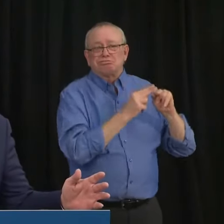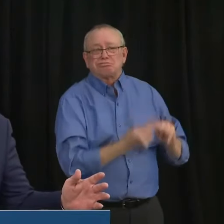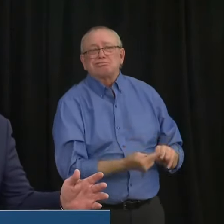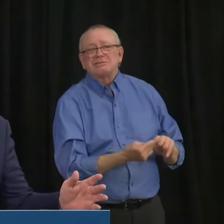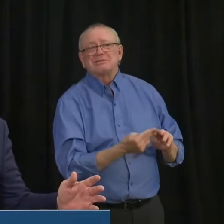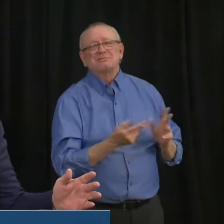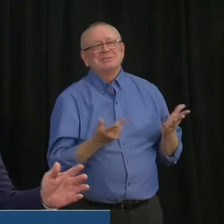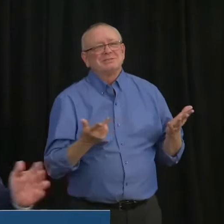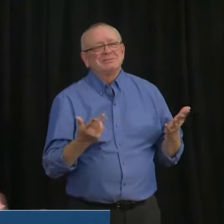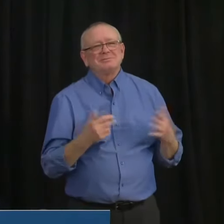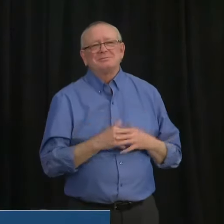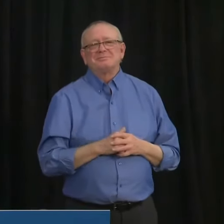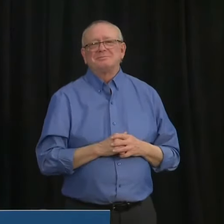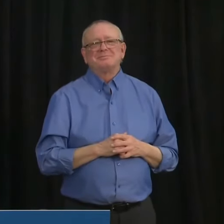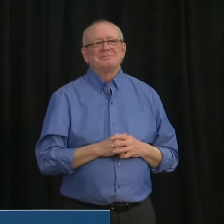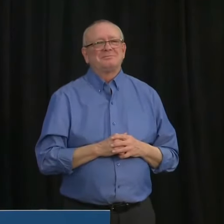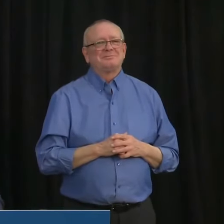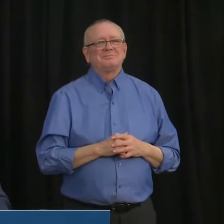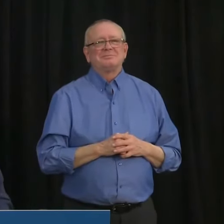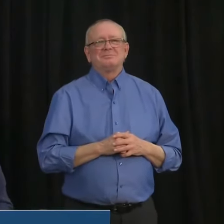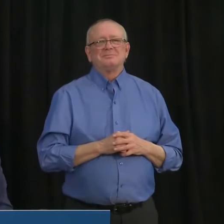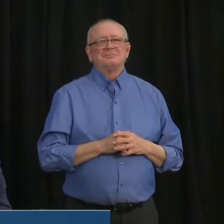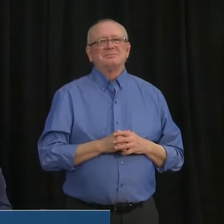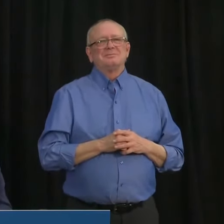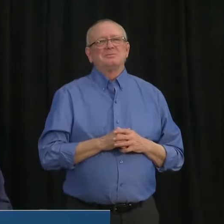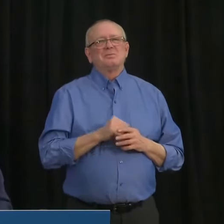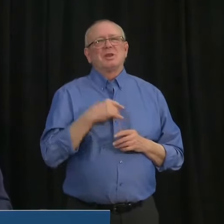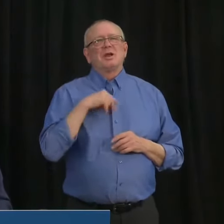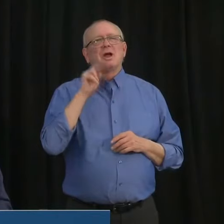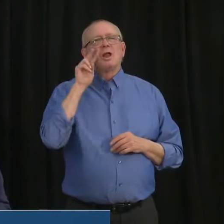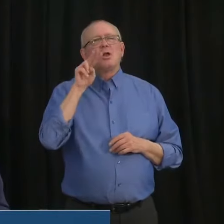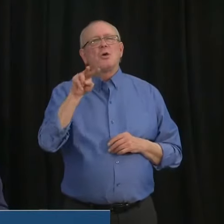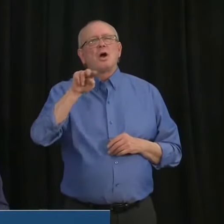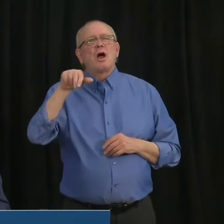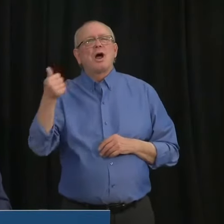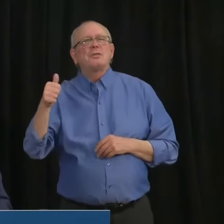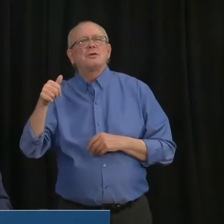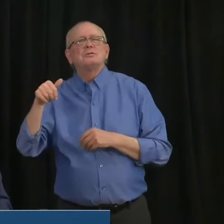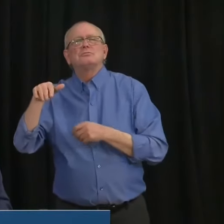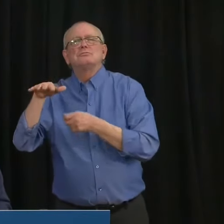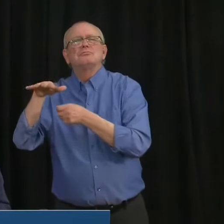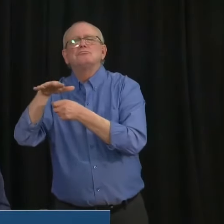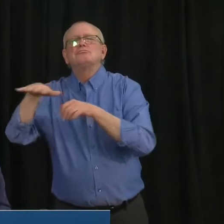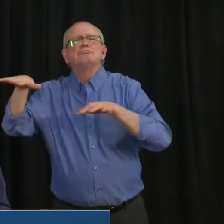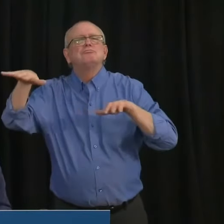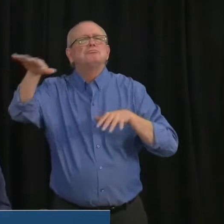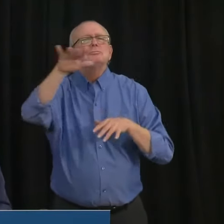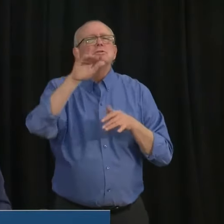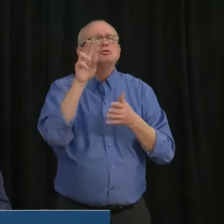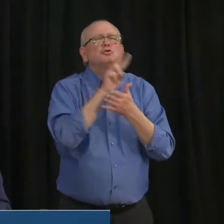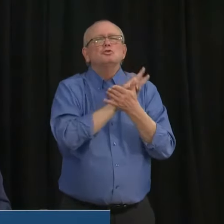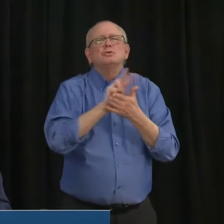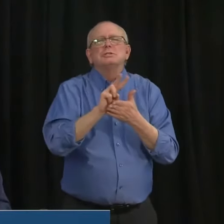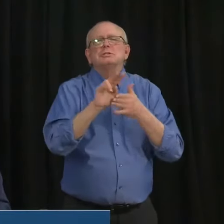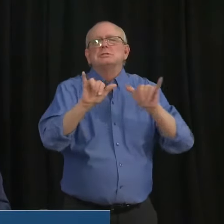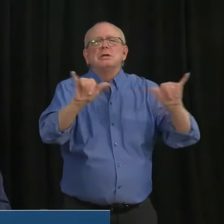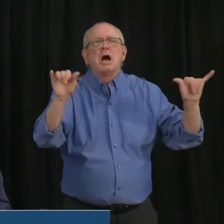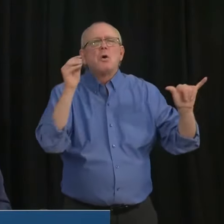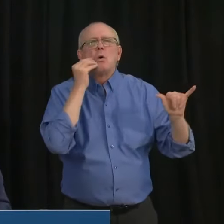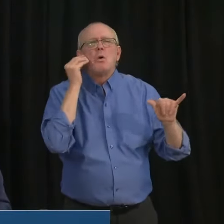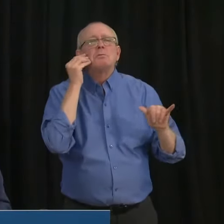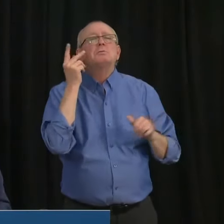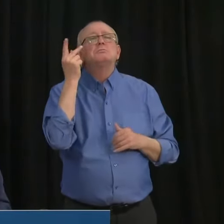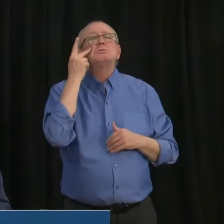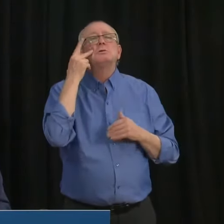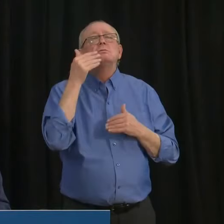that promise circuit breakers for two weeks, that three and four months later are still in unprecedented